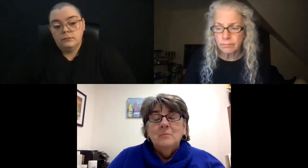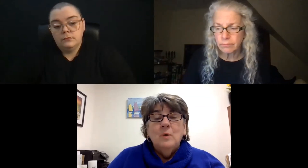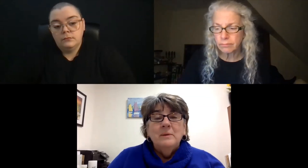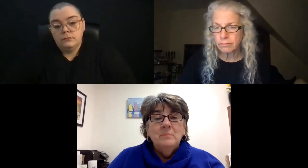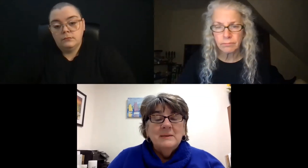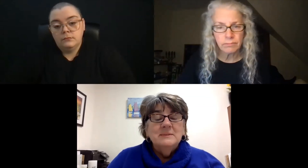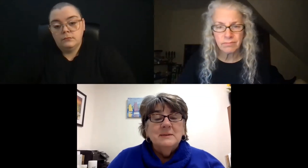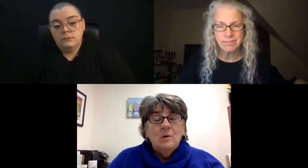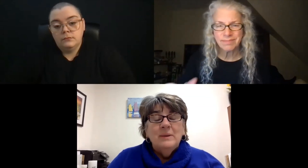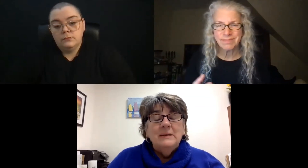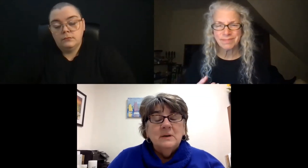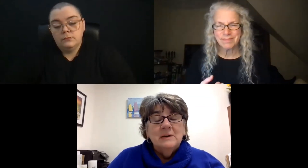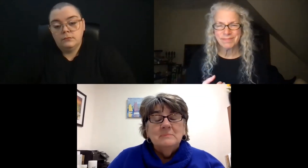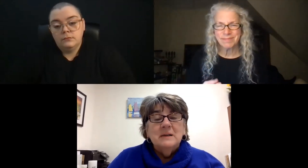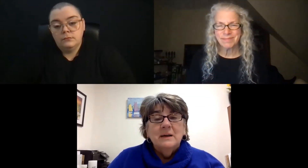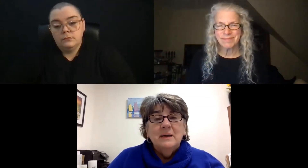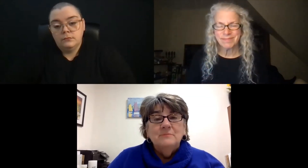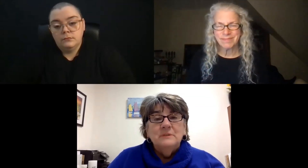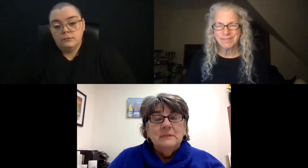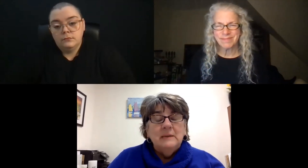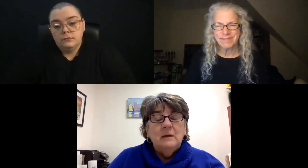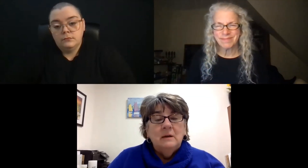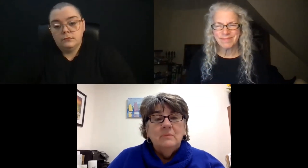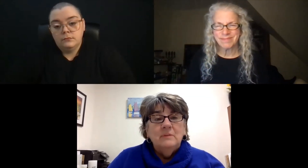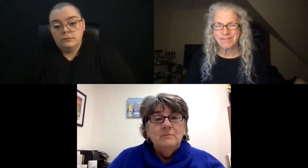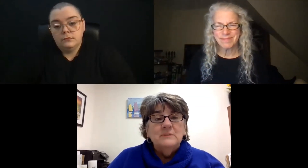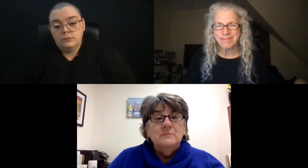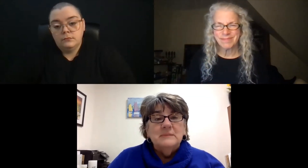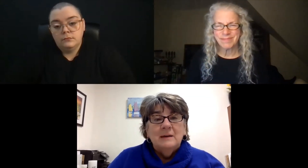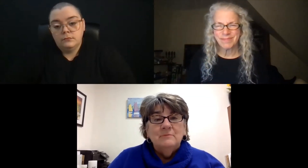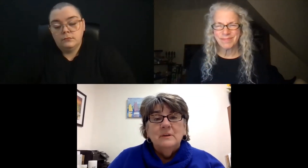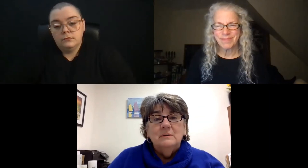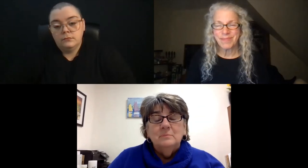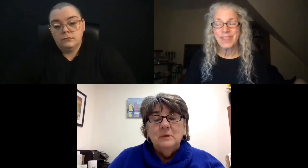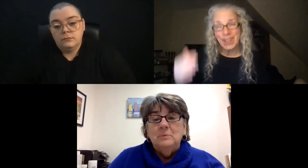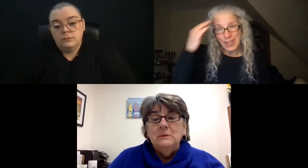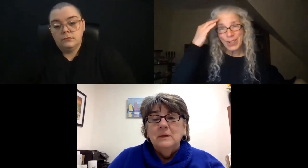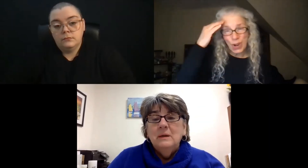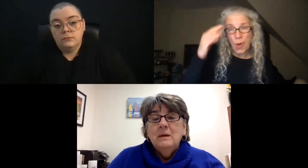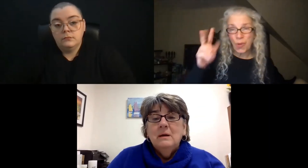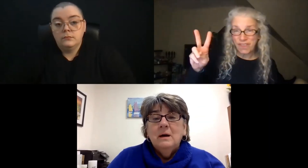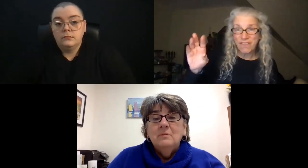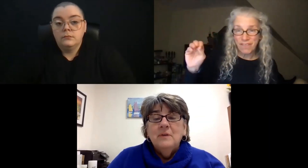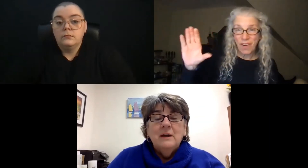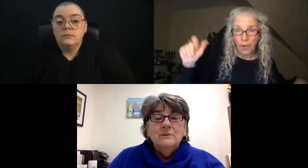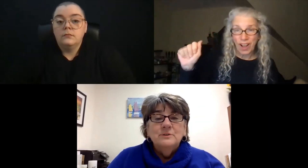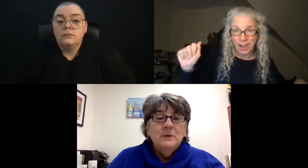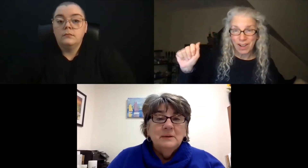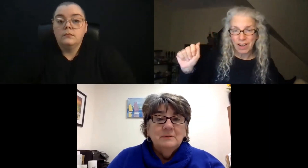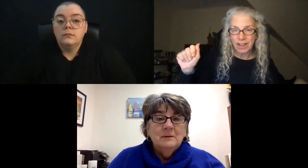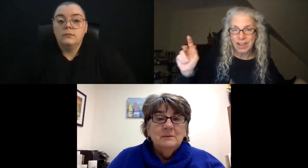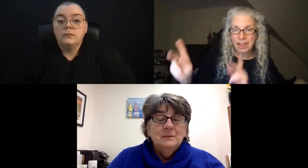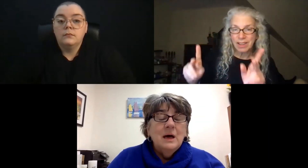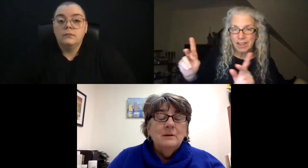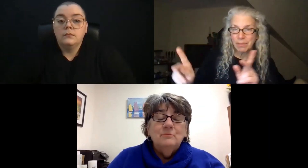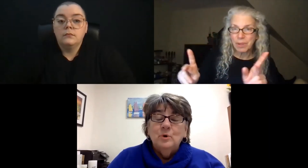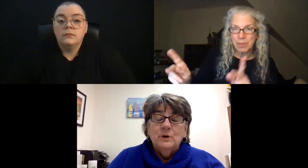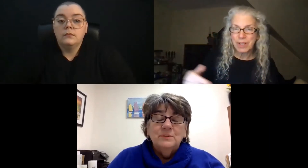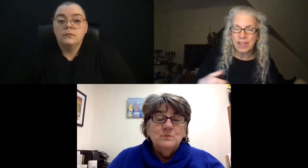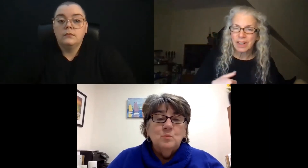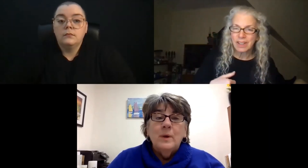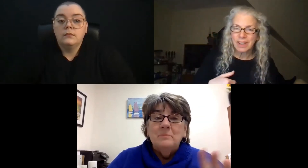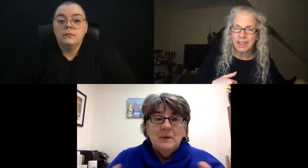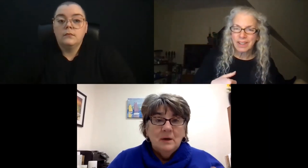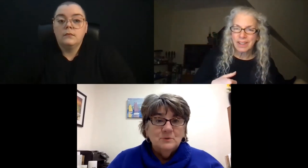I'm quite amazed at how many times I have to lean on the victims advocate people. They are doing a lot of